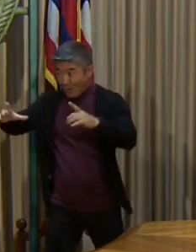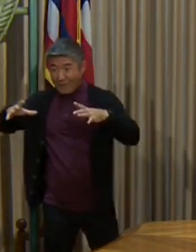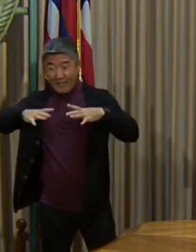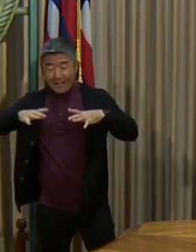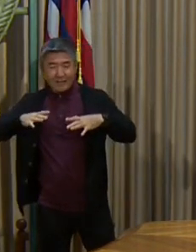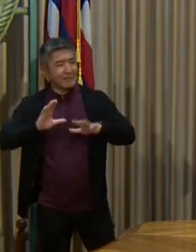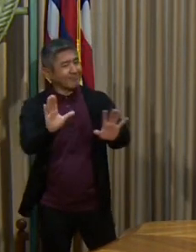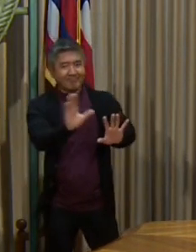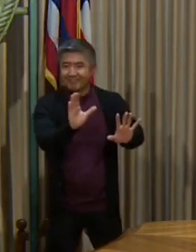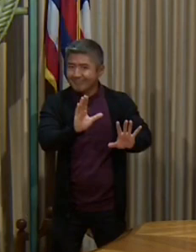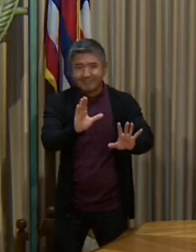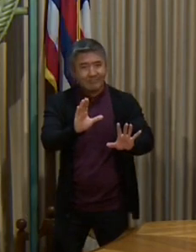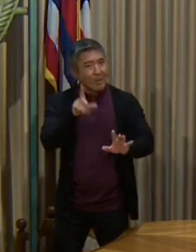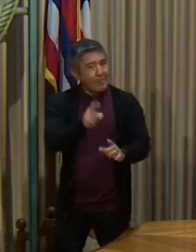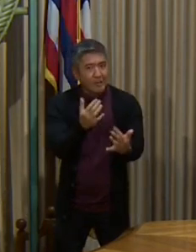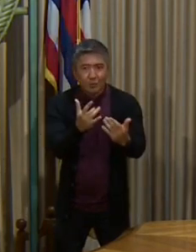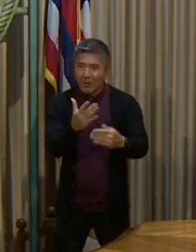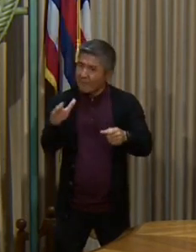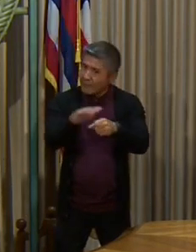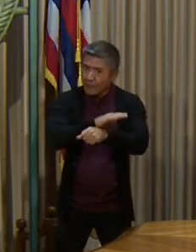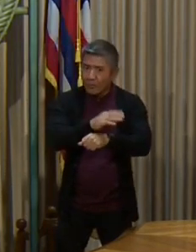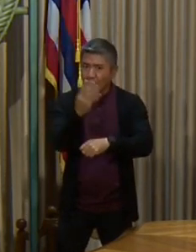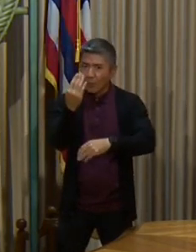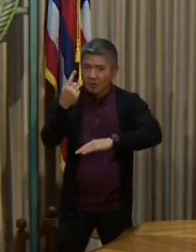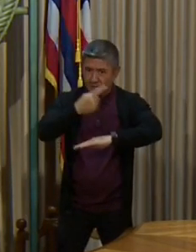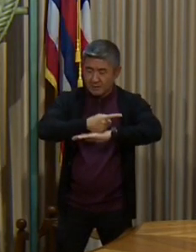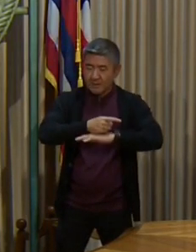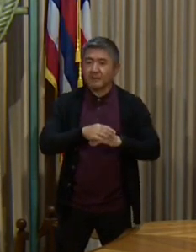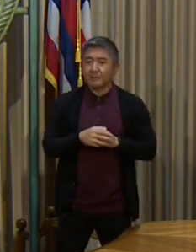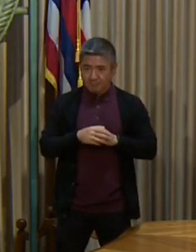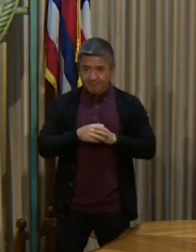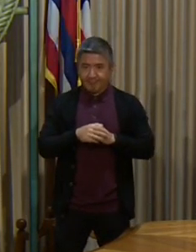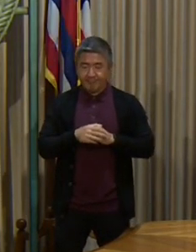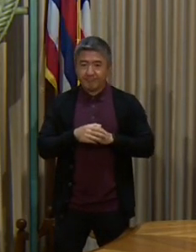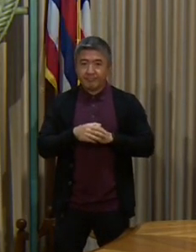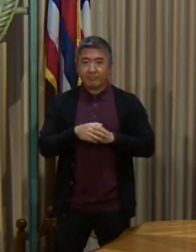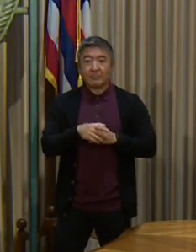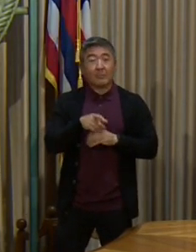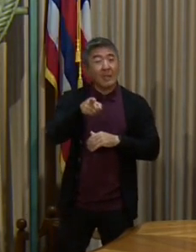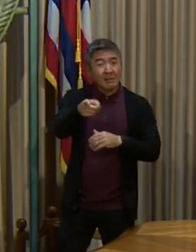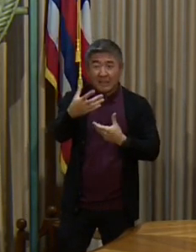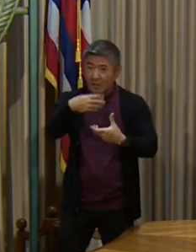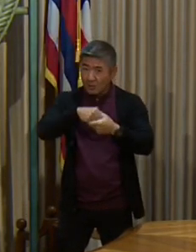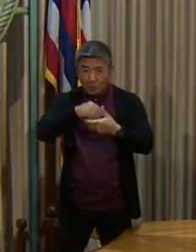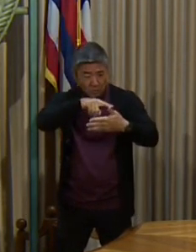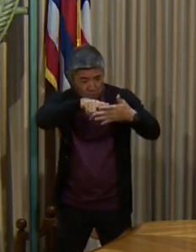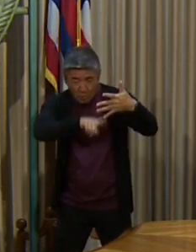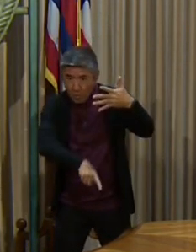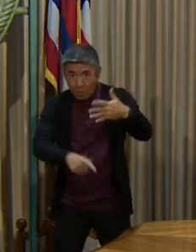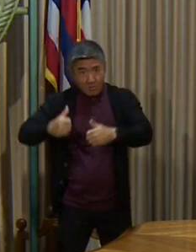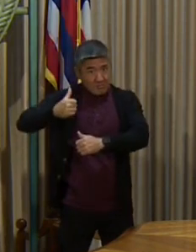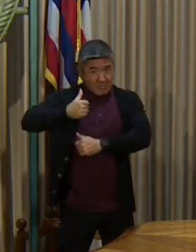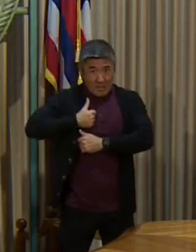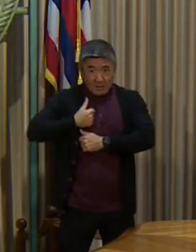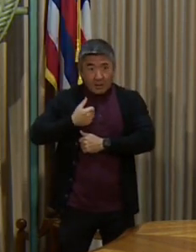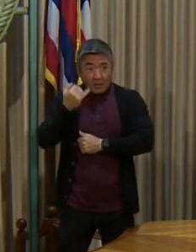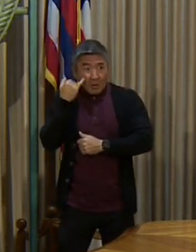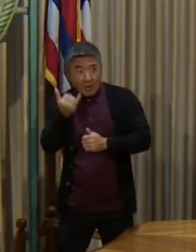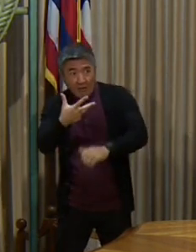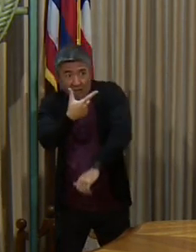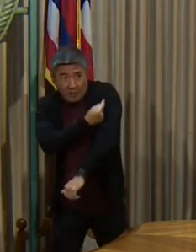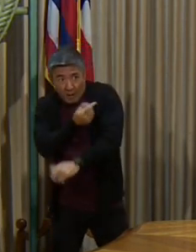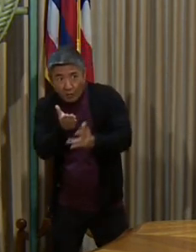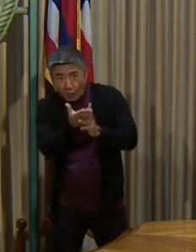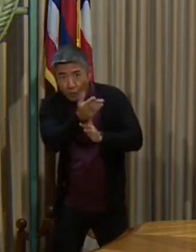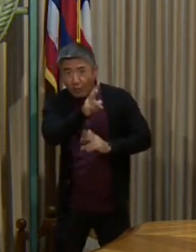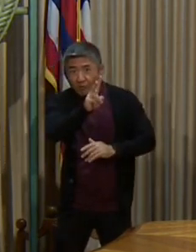The exception is only for travelers who receive their vaccination in Hawaii, and this includes military, those vaccinated through the VA or